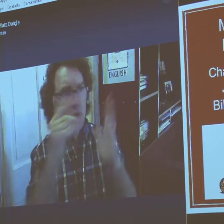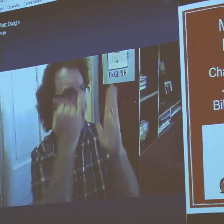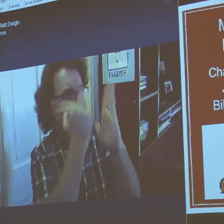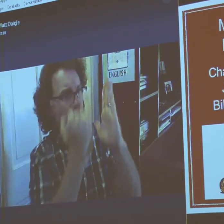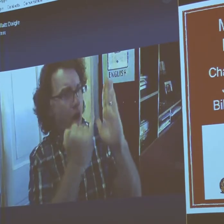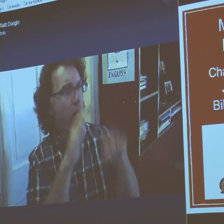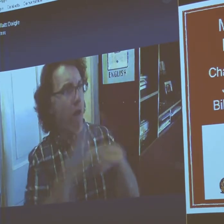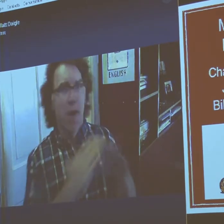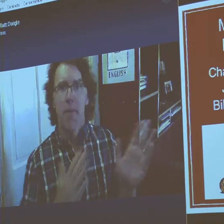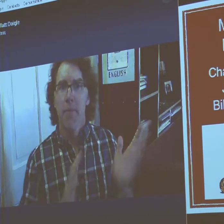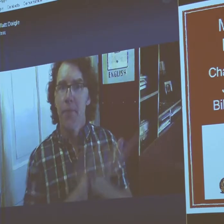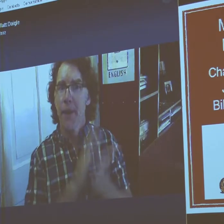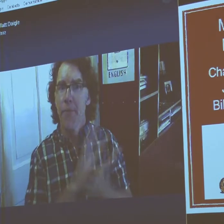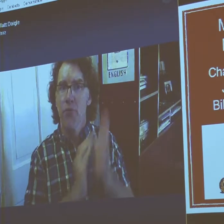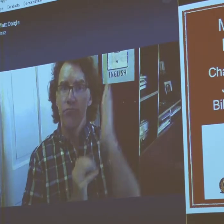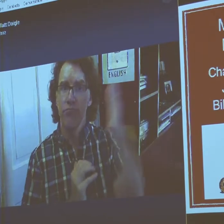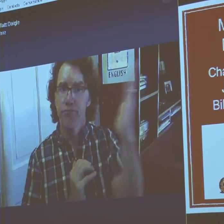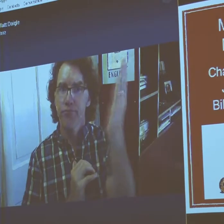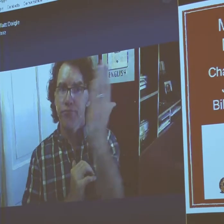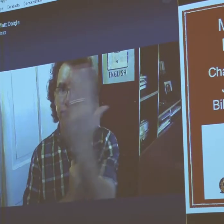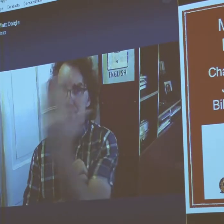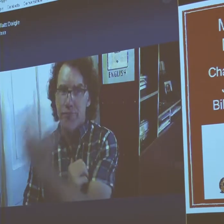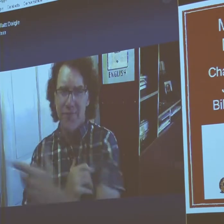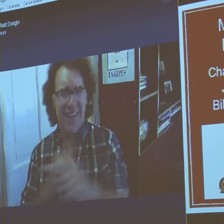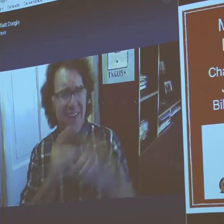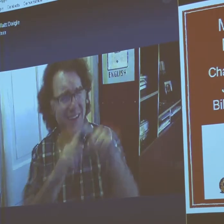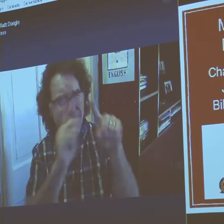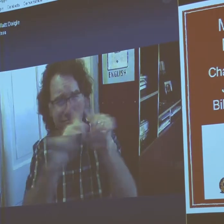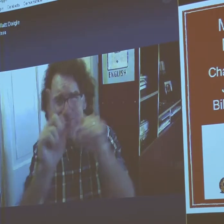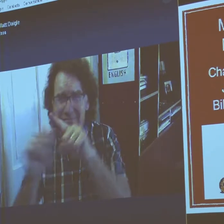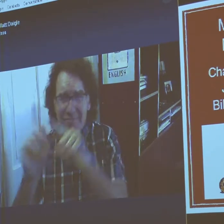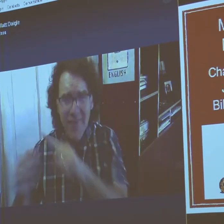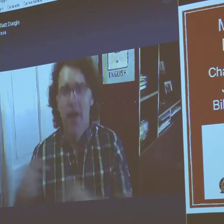black and white renderings in ink. And on paper.